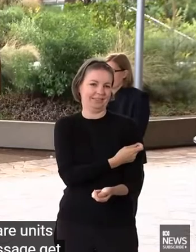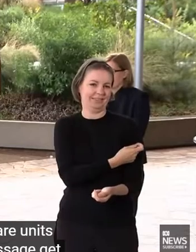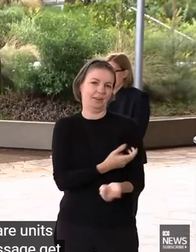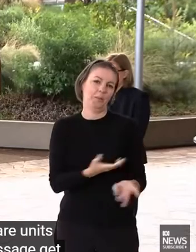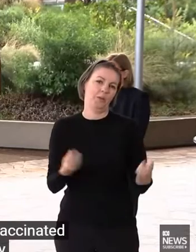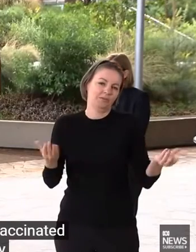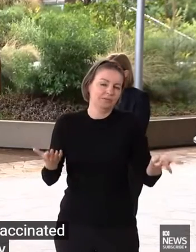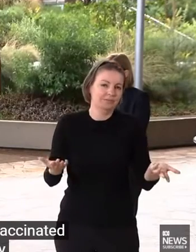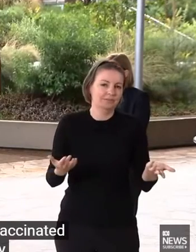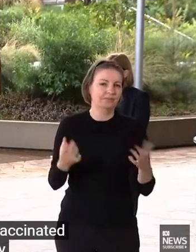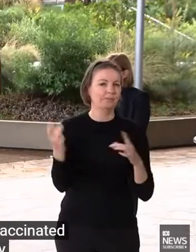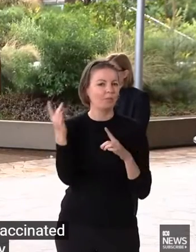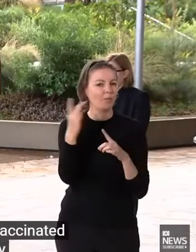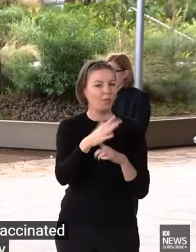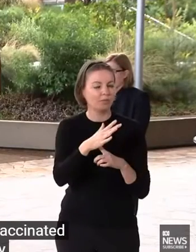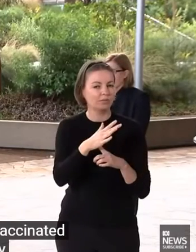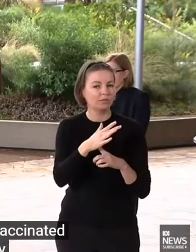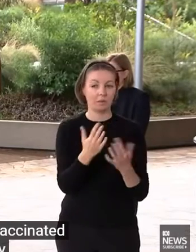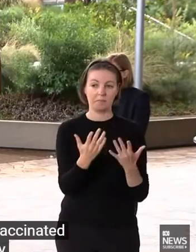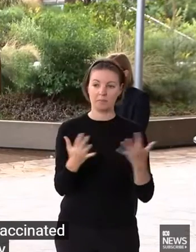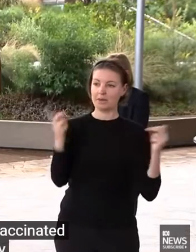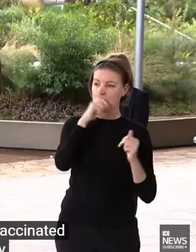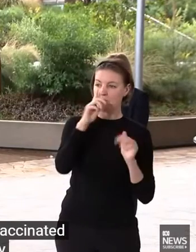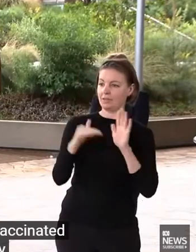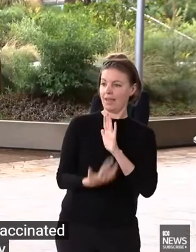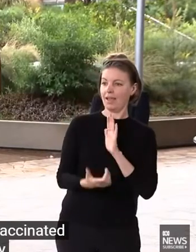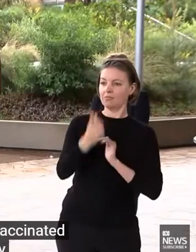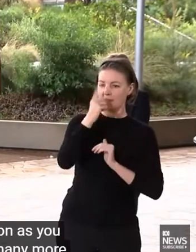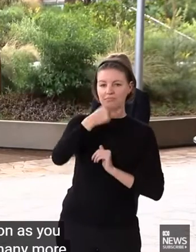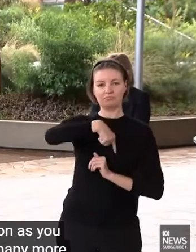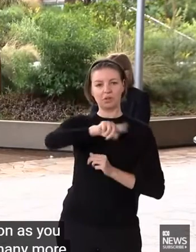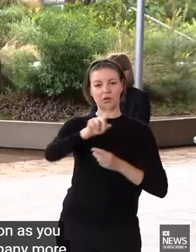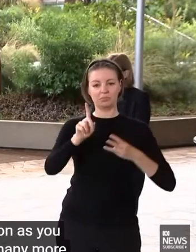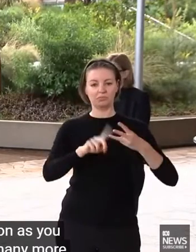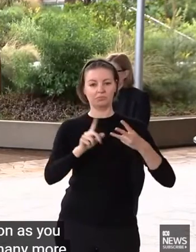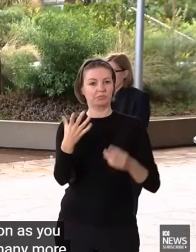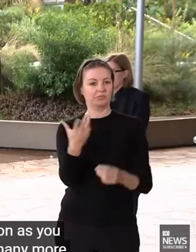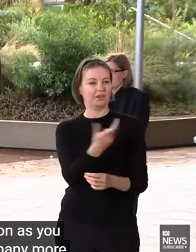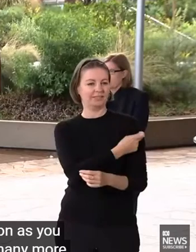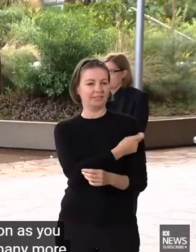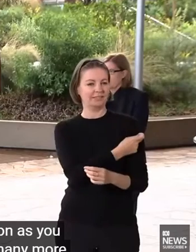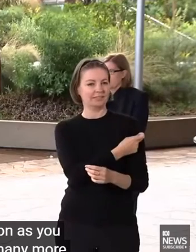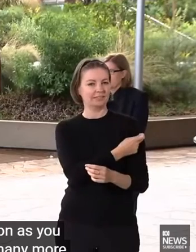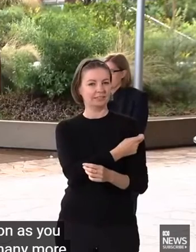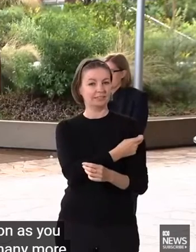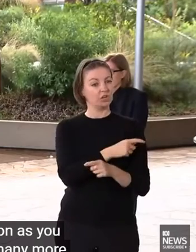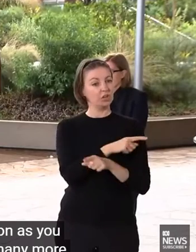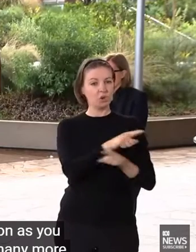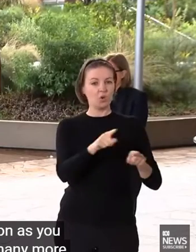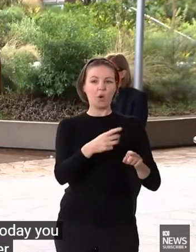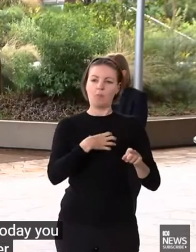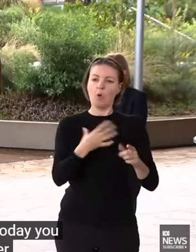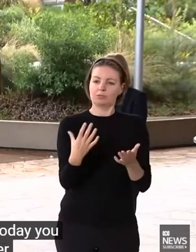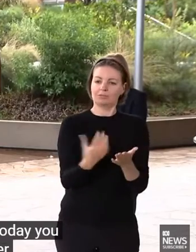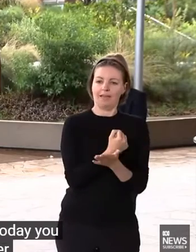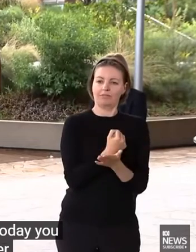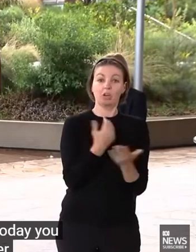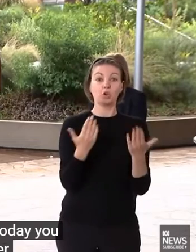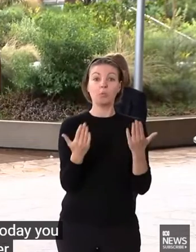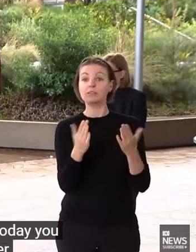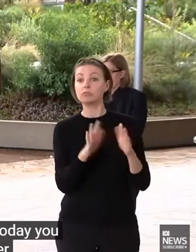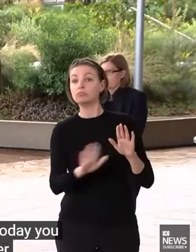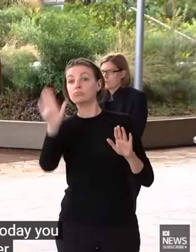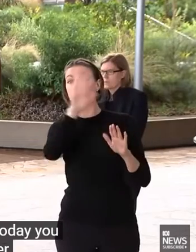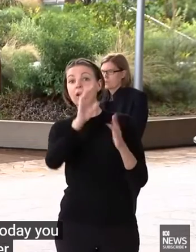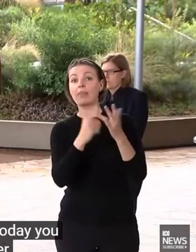are eligible, and there will be many more people eligible as of today, you will be far safer. You'll be amongst the safest people in the world. New